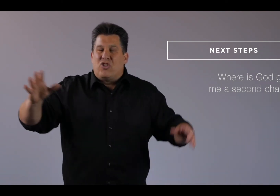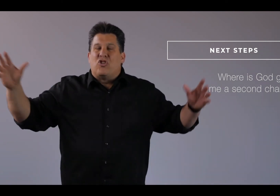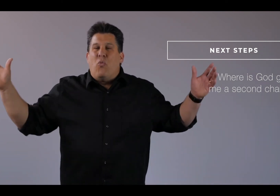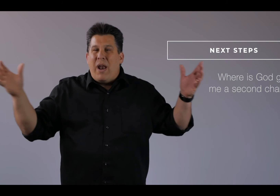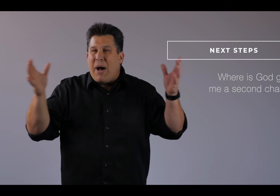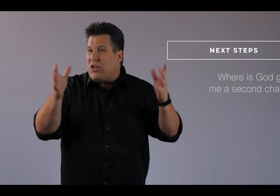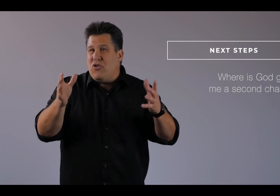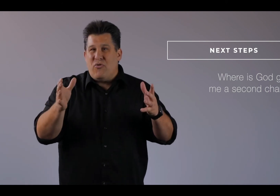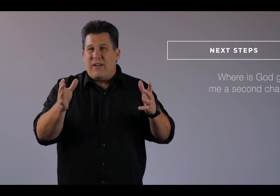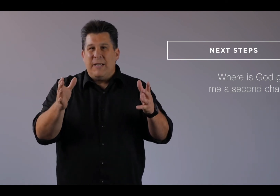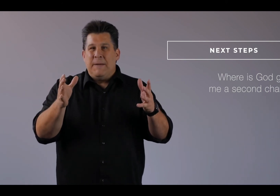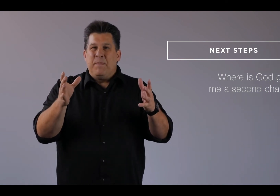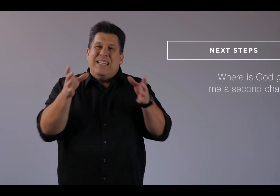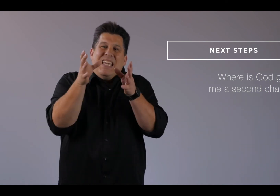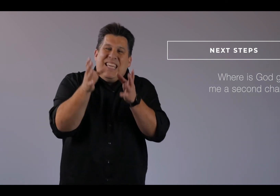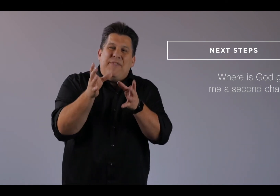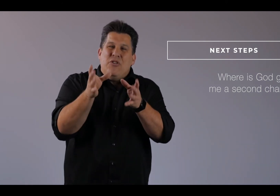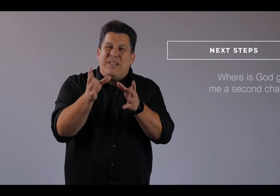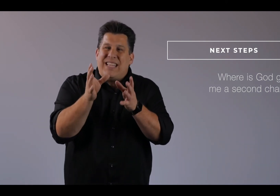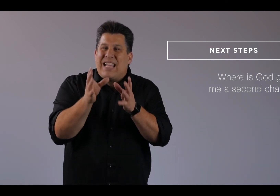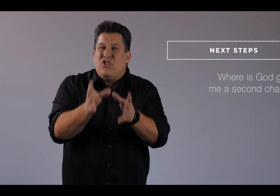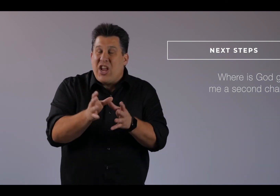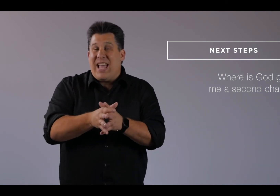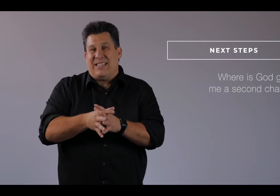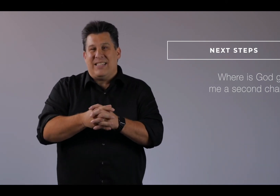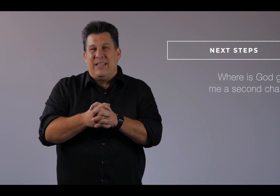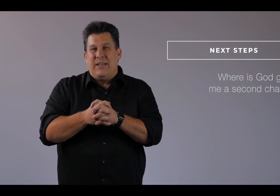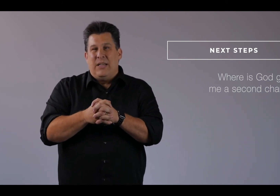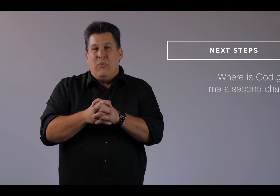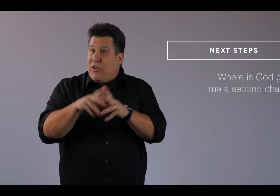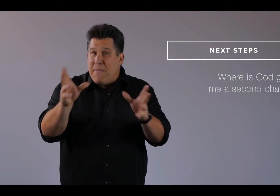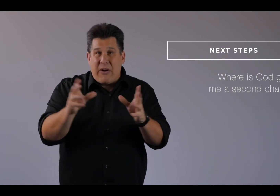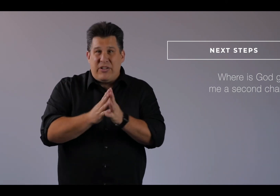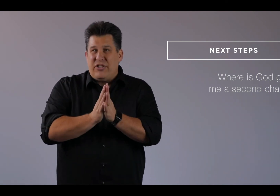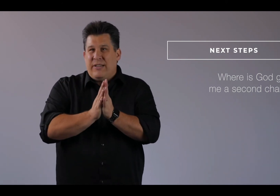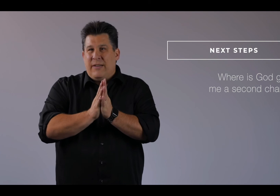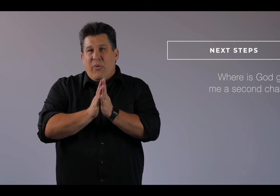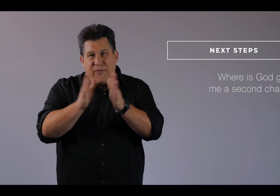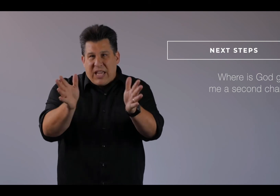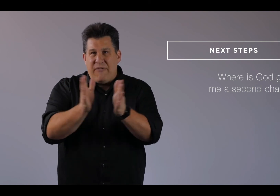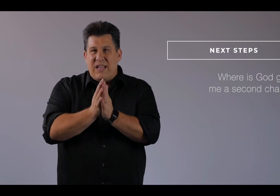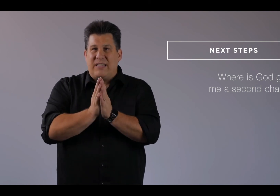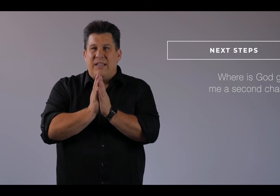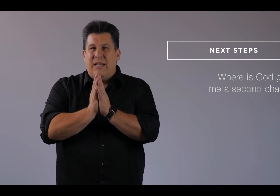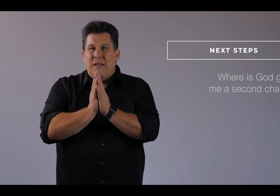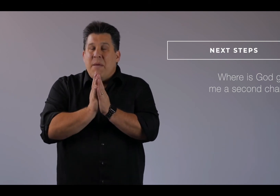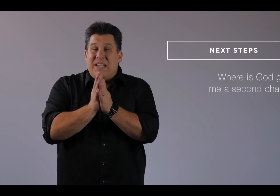So what about you? Is he giving you a second chance with your marriage, with forgiveness? Maybe a